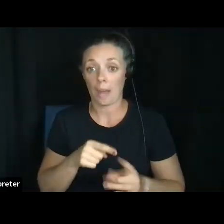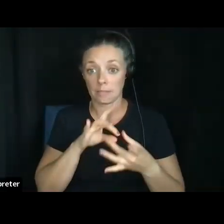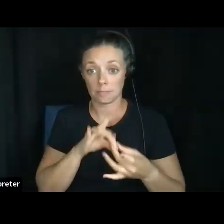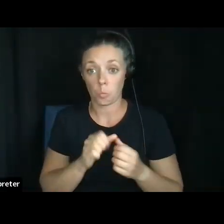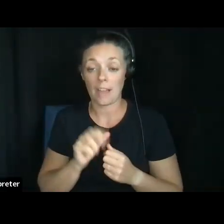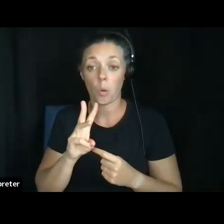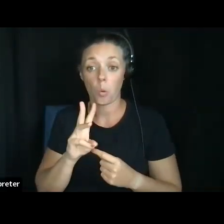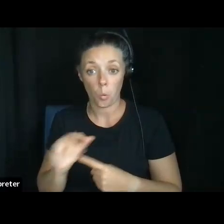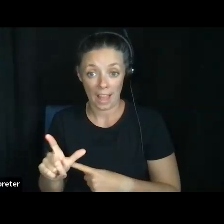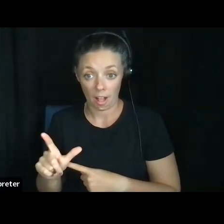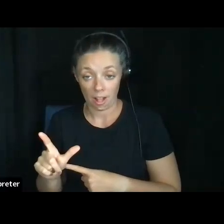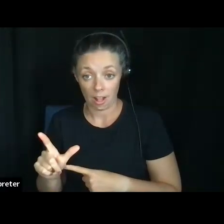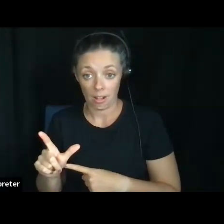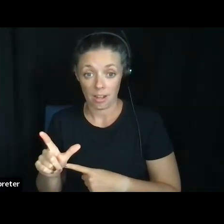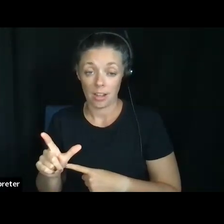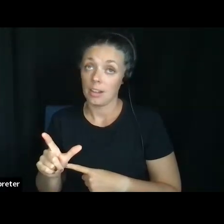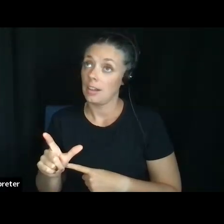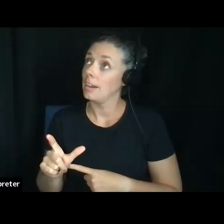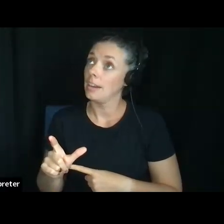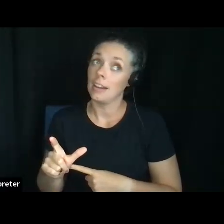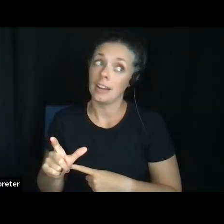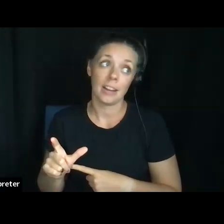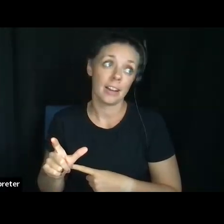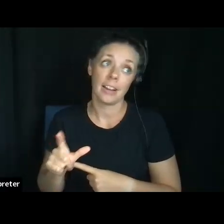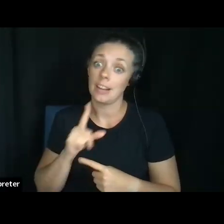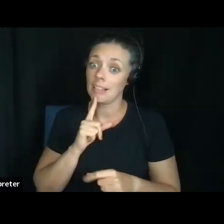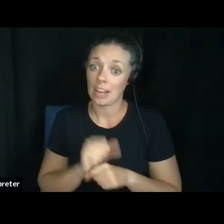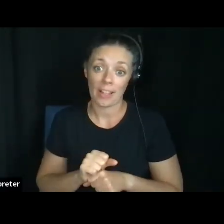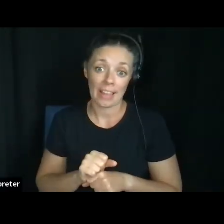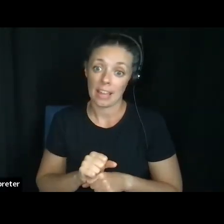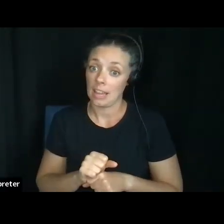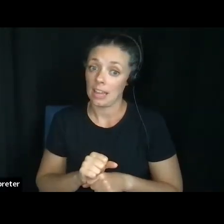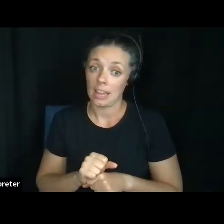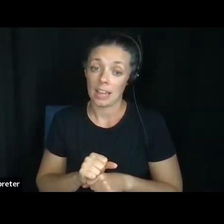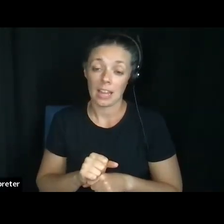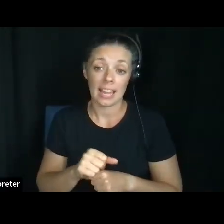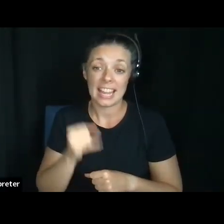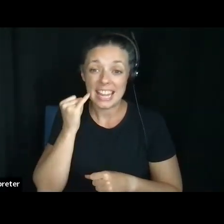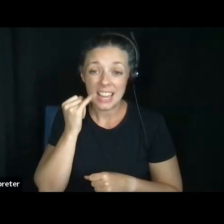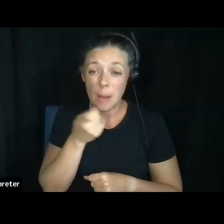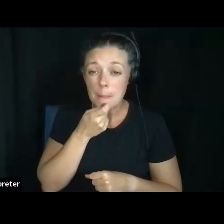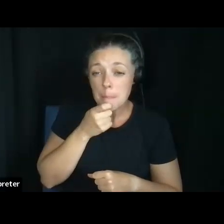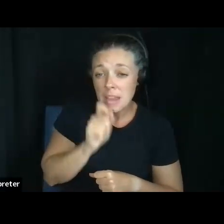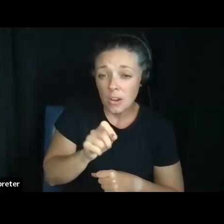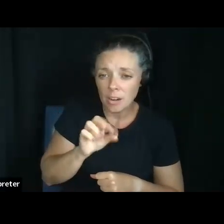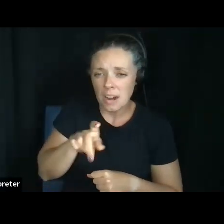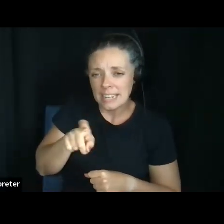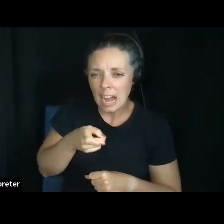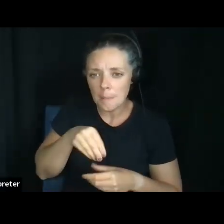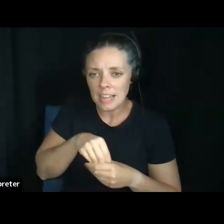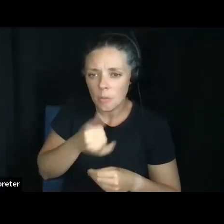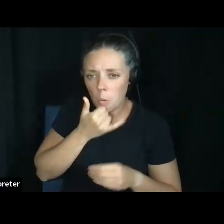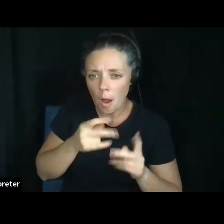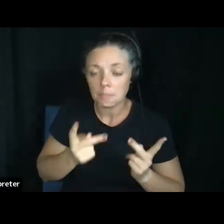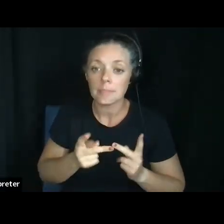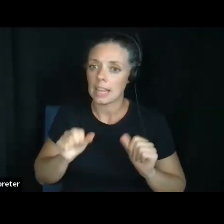and it is literally, we learned that a period in the wrong place or a comma in the wrong, mean, can make, can make a